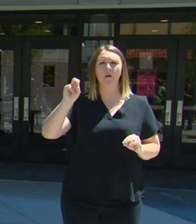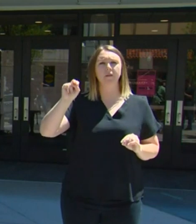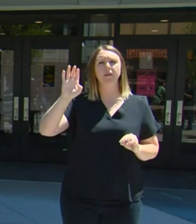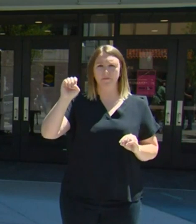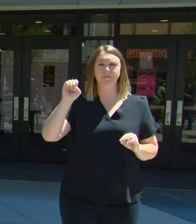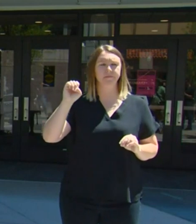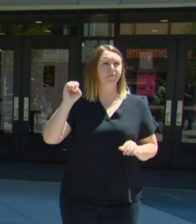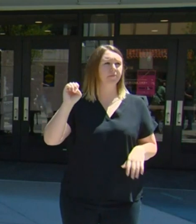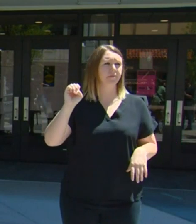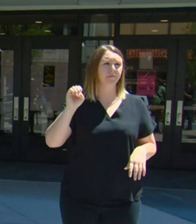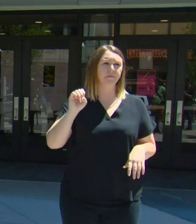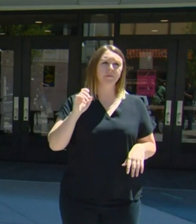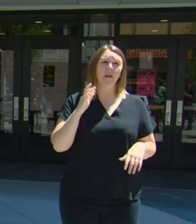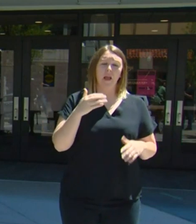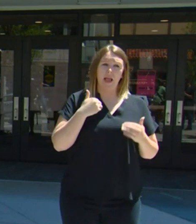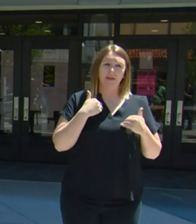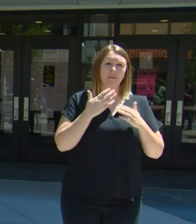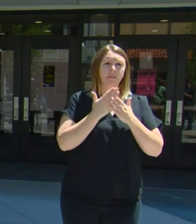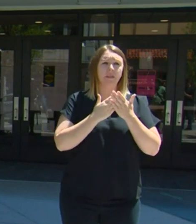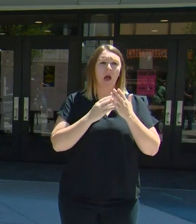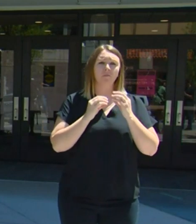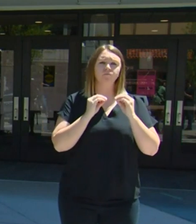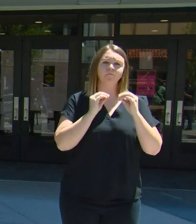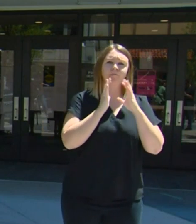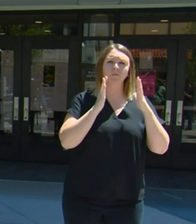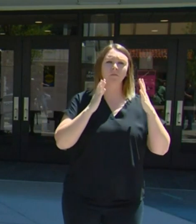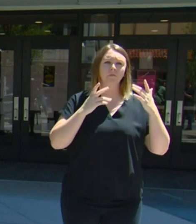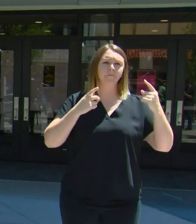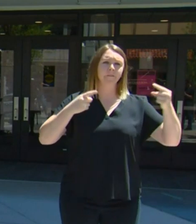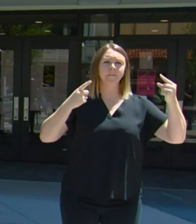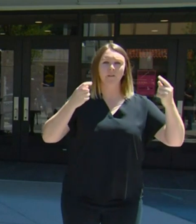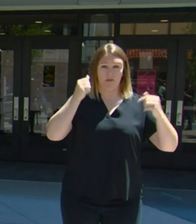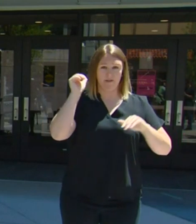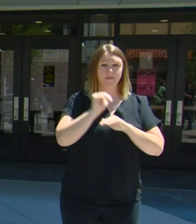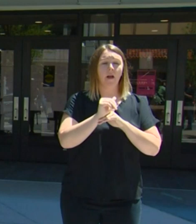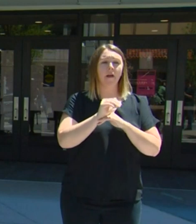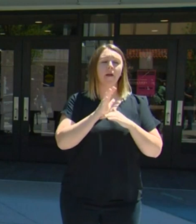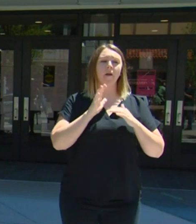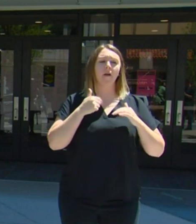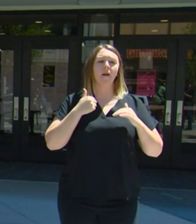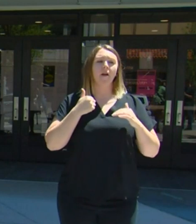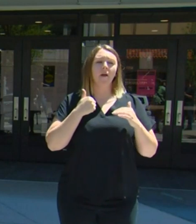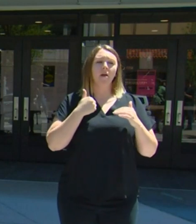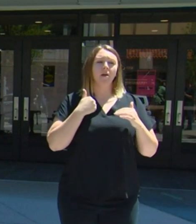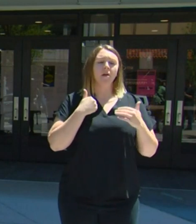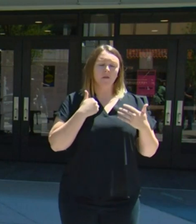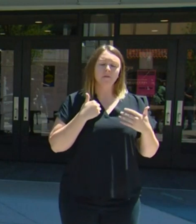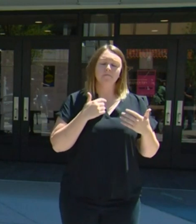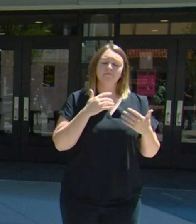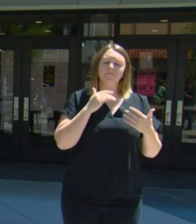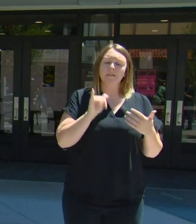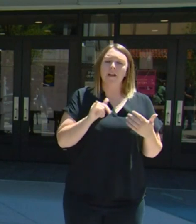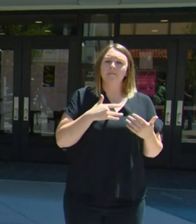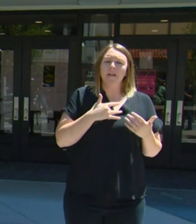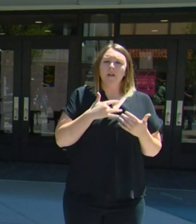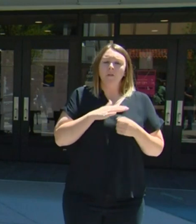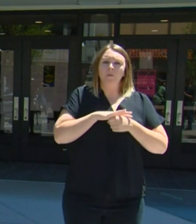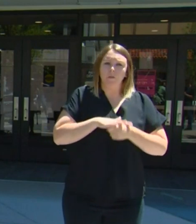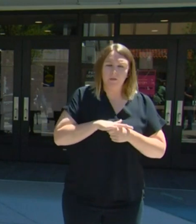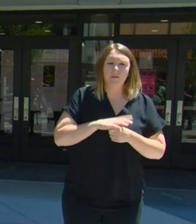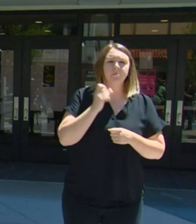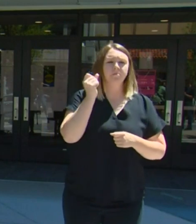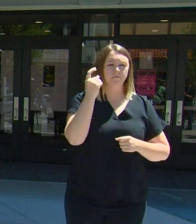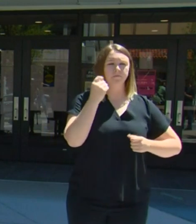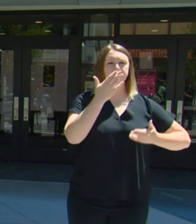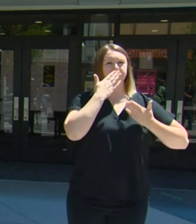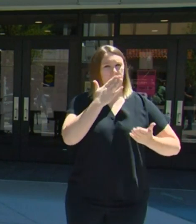tense moments. There were some altercations that developed, but I am thankful and proud of the folks who are here in Boise who